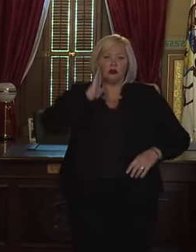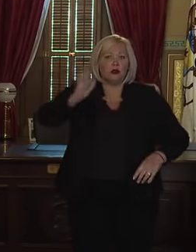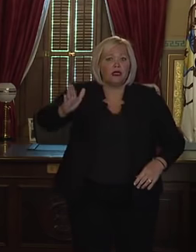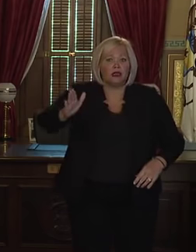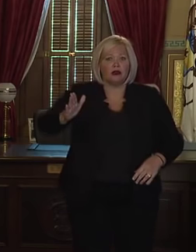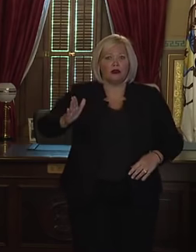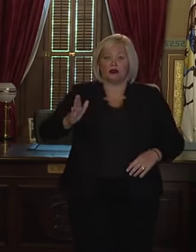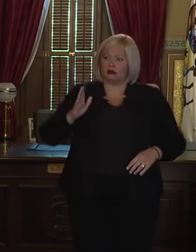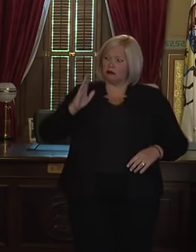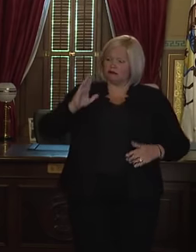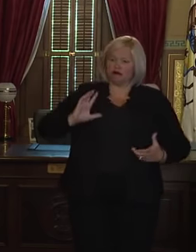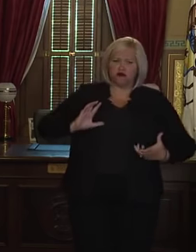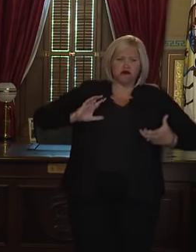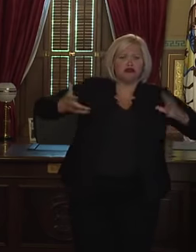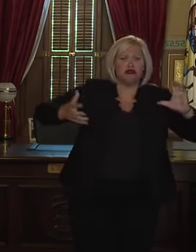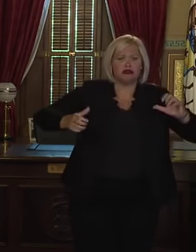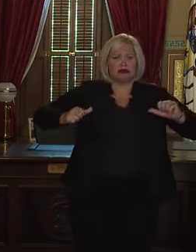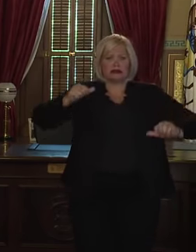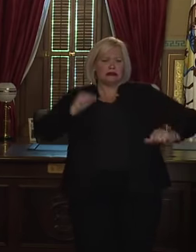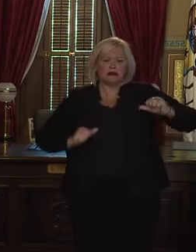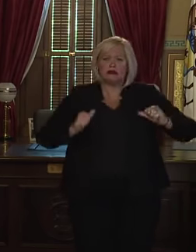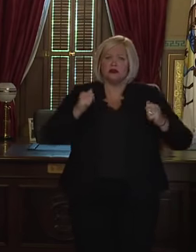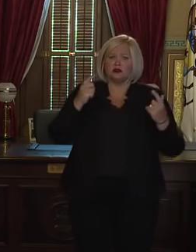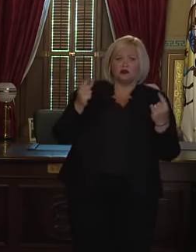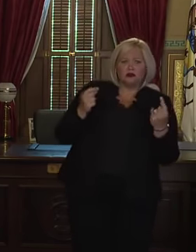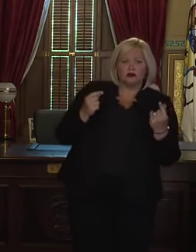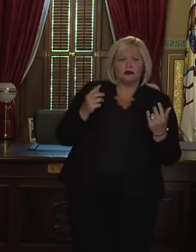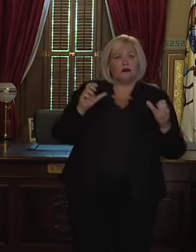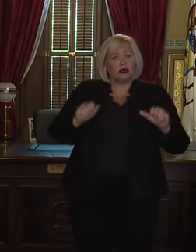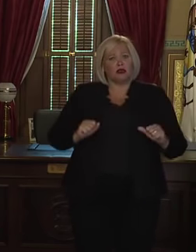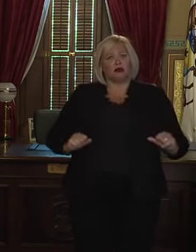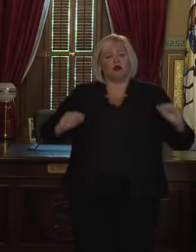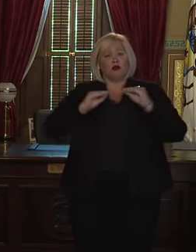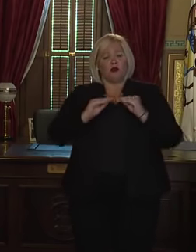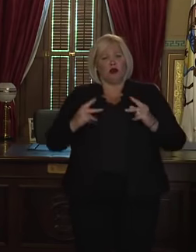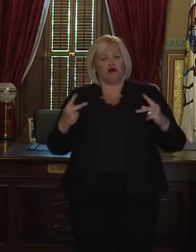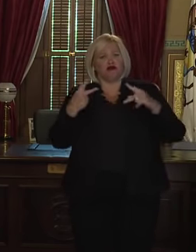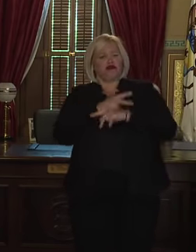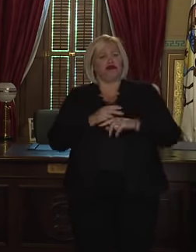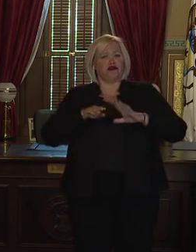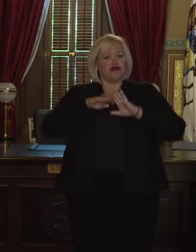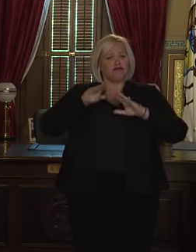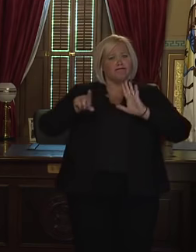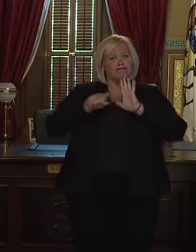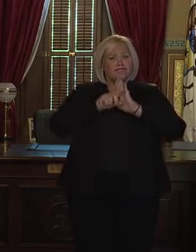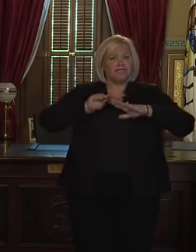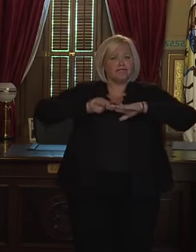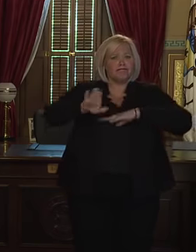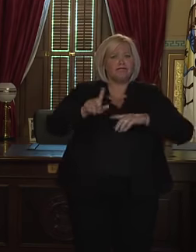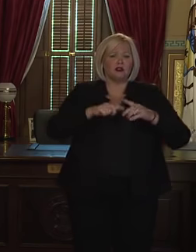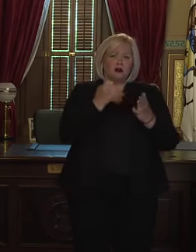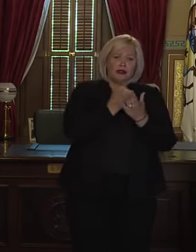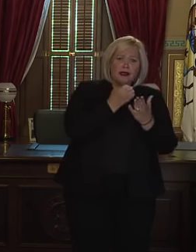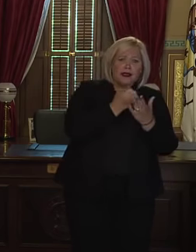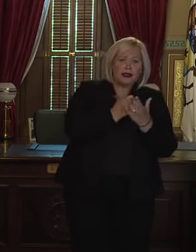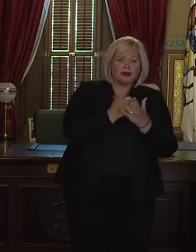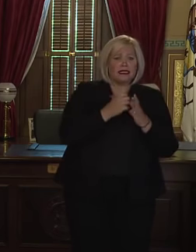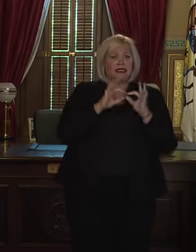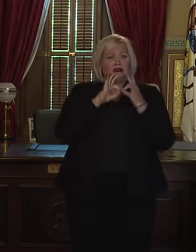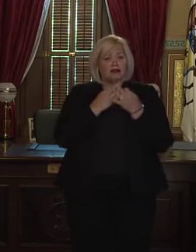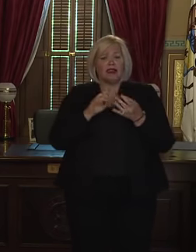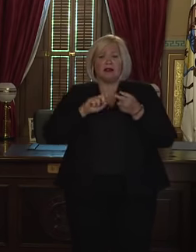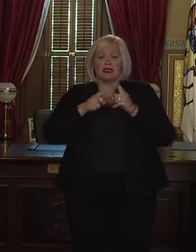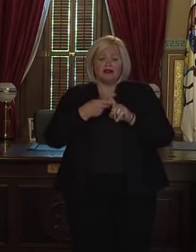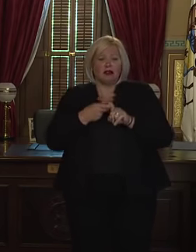There will be disruption and possibly greater risk to our economy, to our loved ones, possibly more people